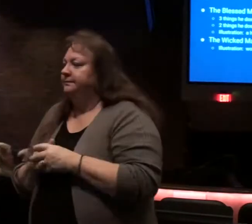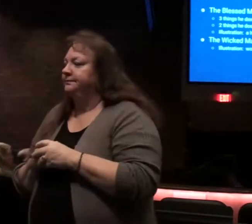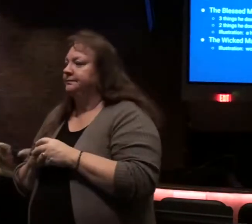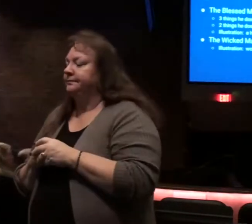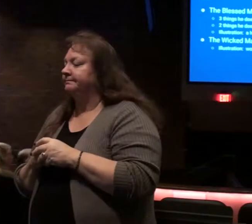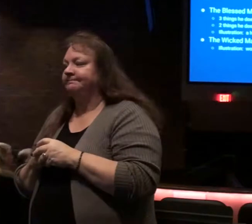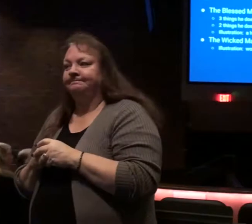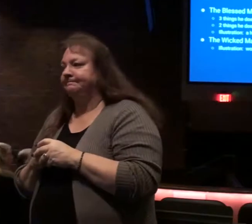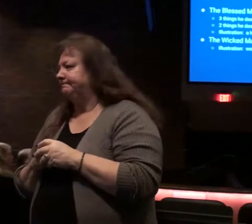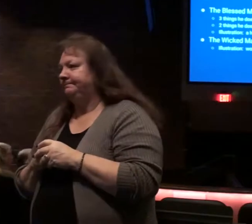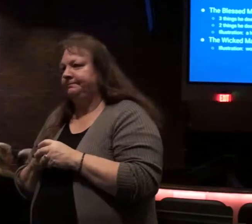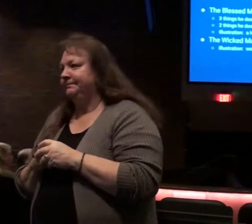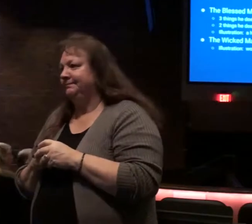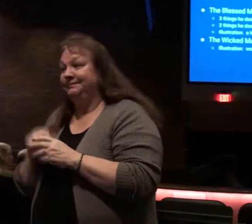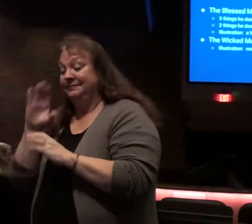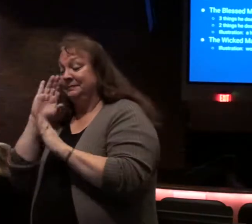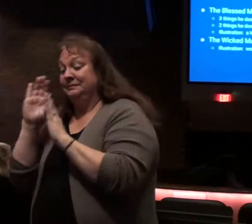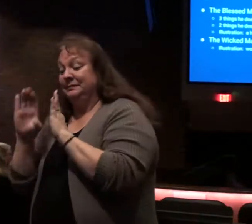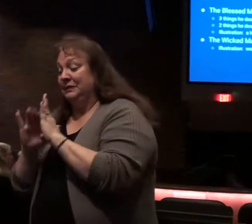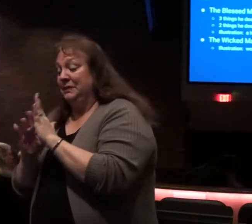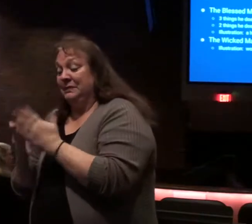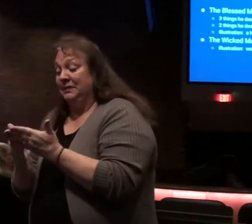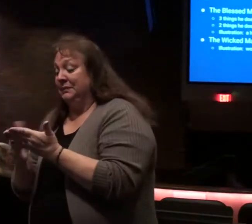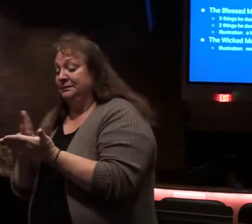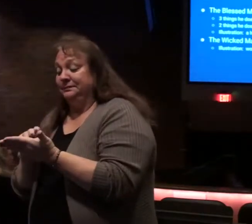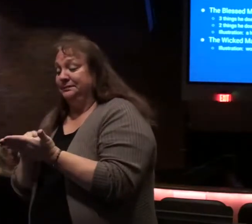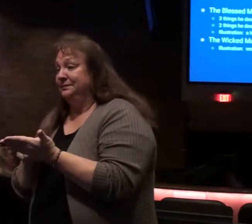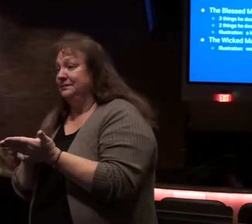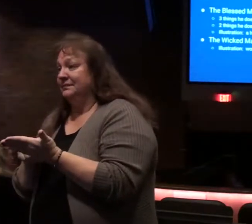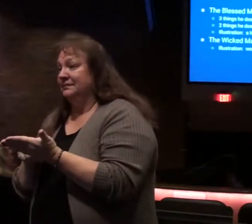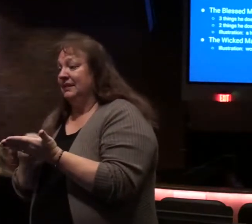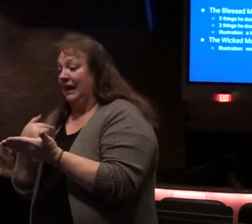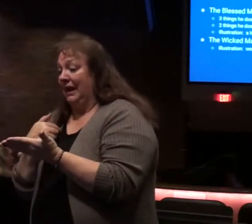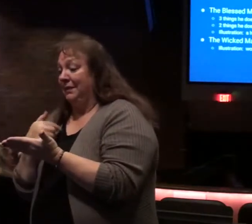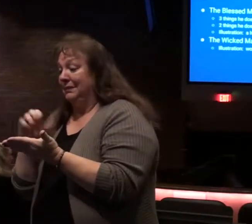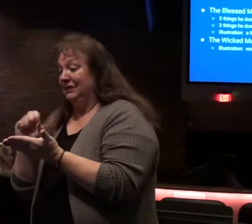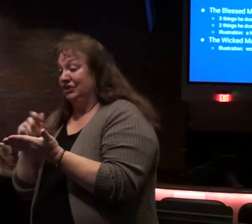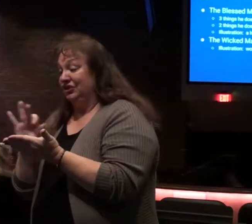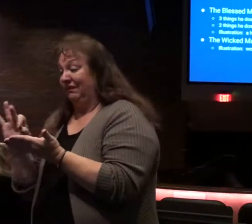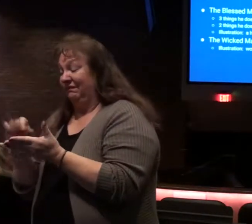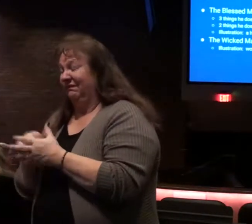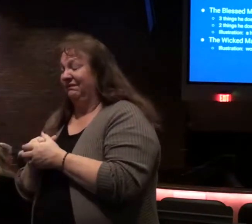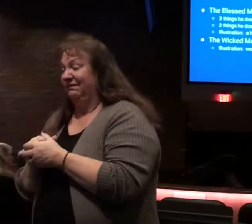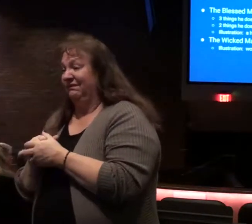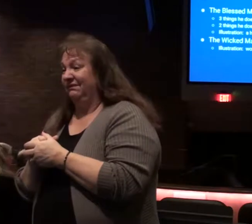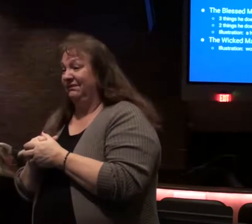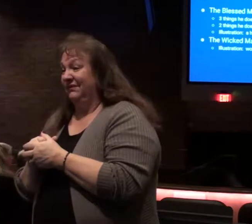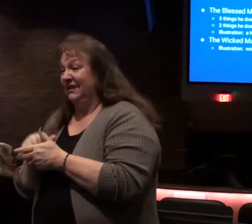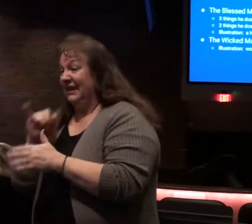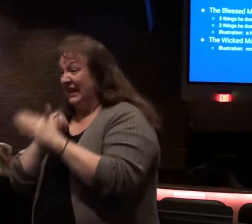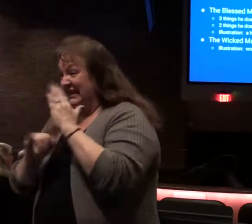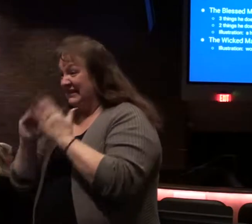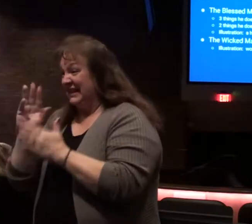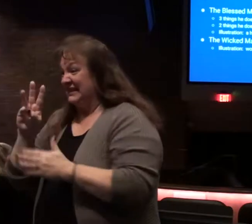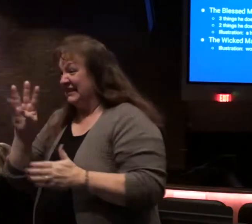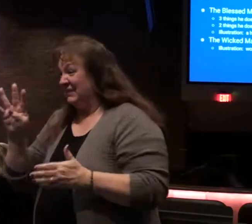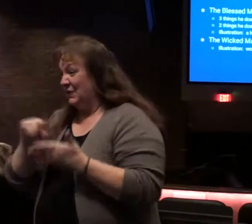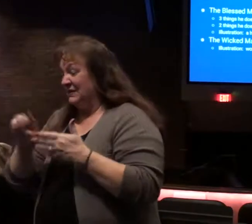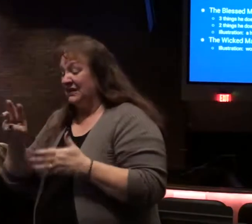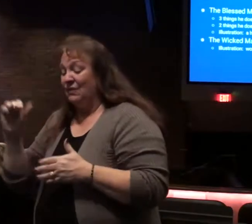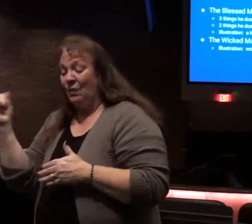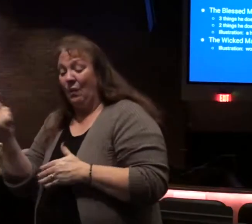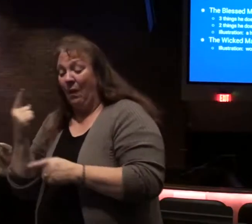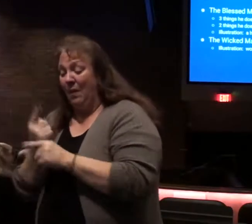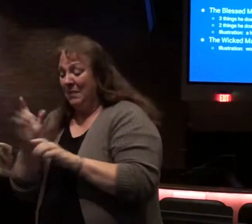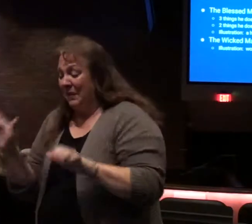that's not the picture of the scripture the picture of the scripture is we're like chaff Isaiah 64 6 says all our